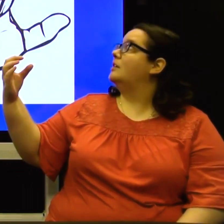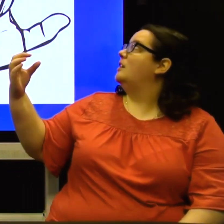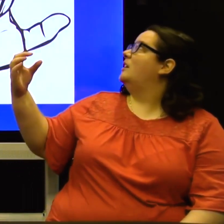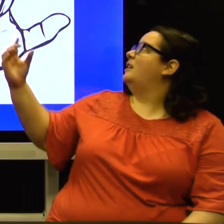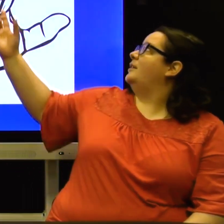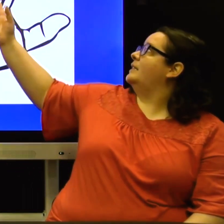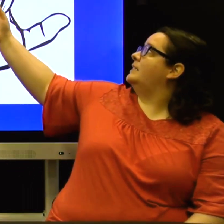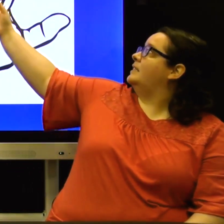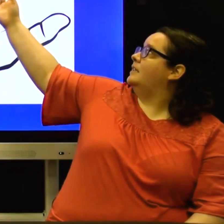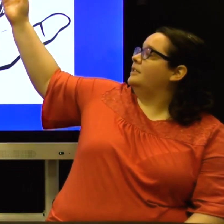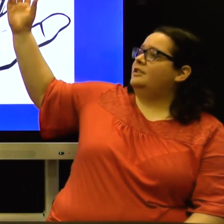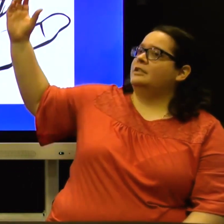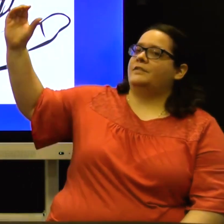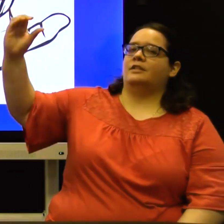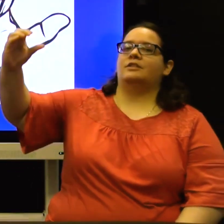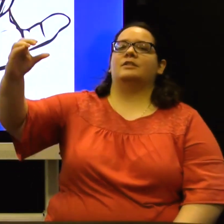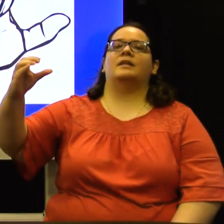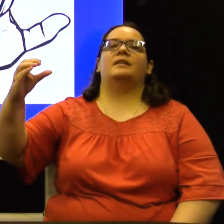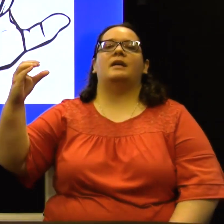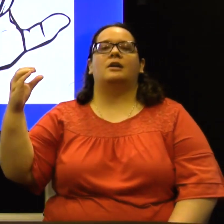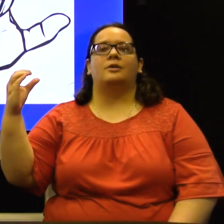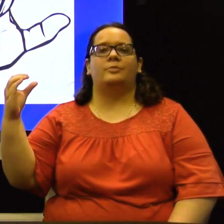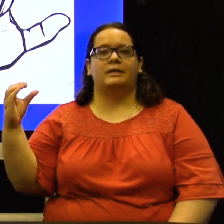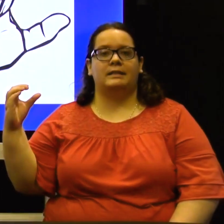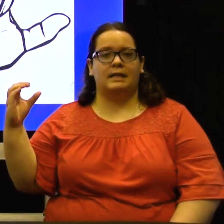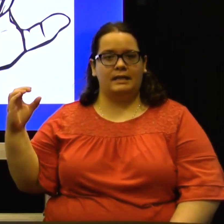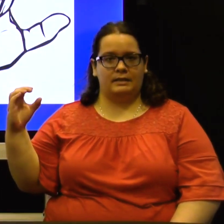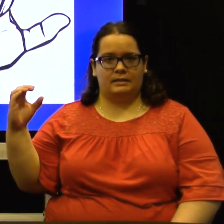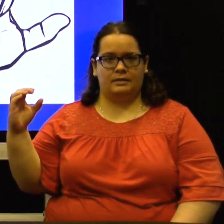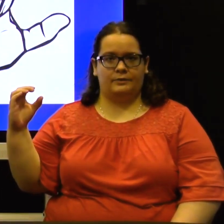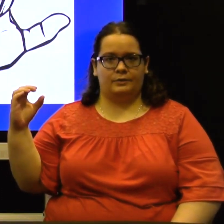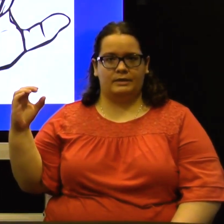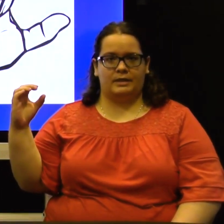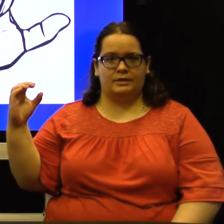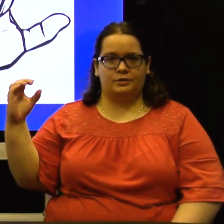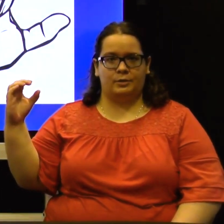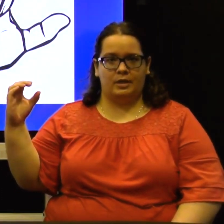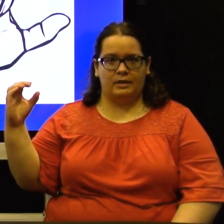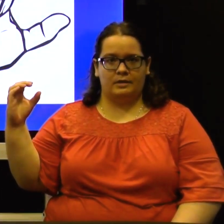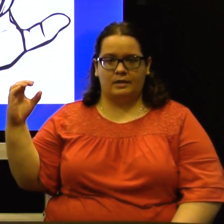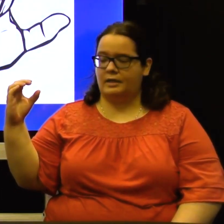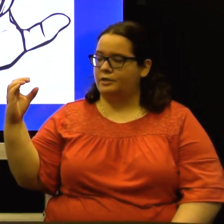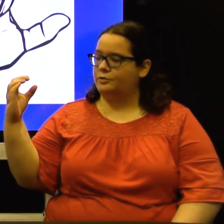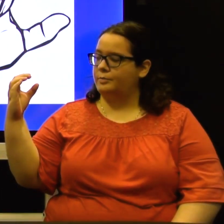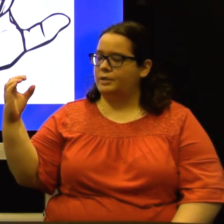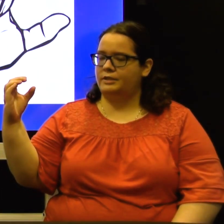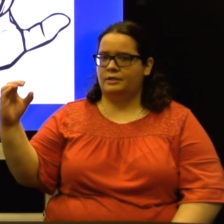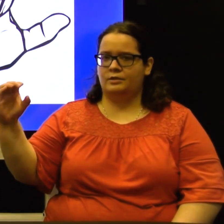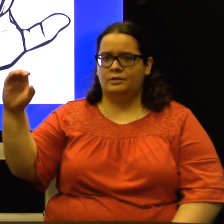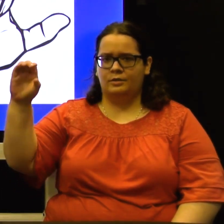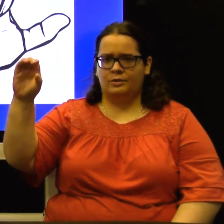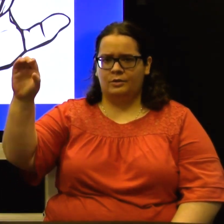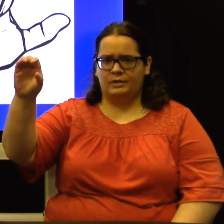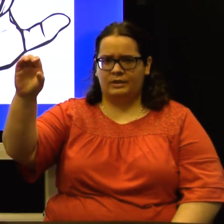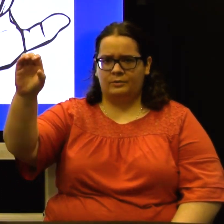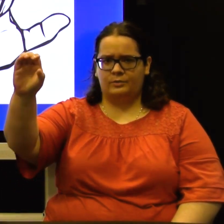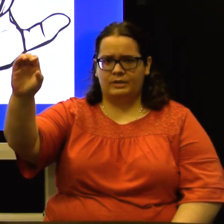you can see there, those fingers look like they are pretty tight. Of course, that is a drawing and not an actual person. Holding it real